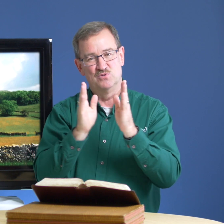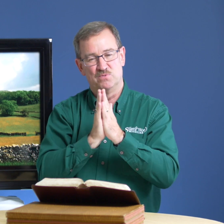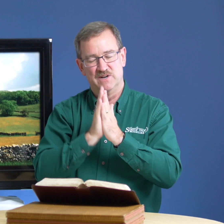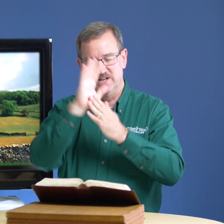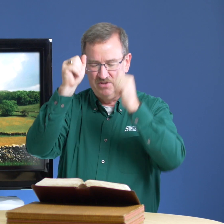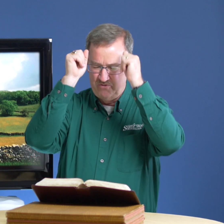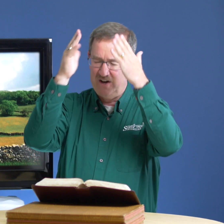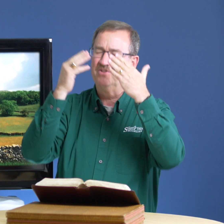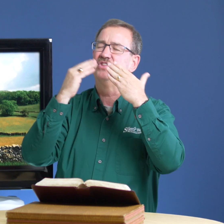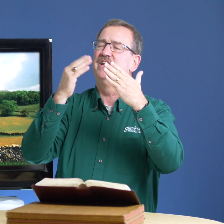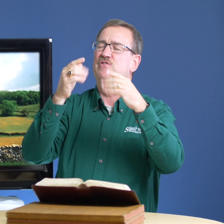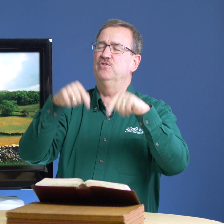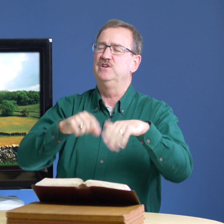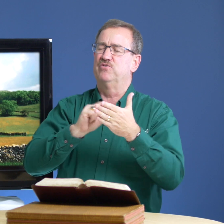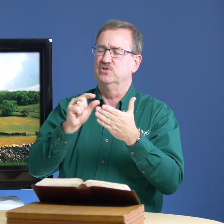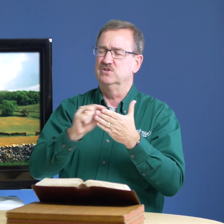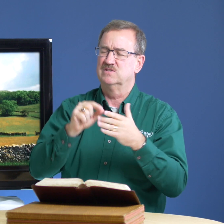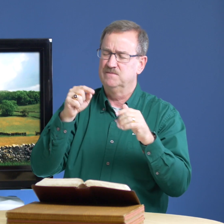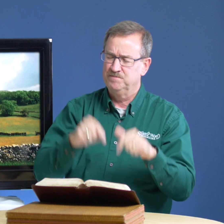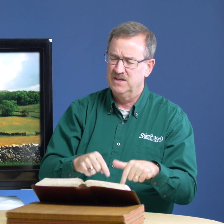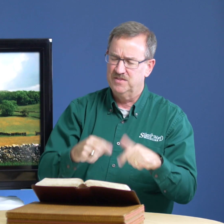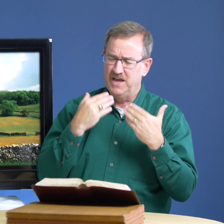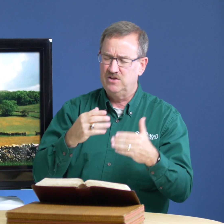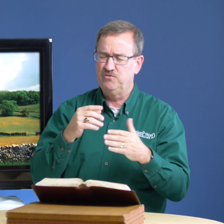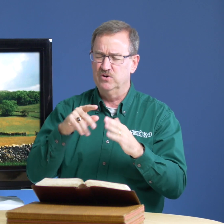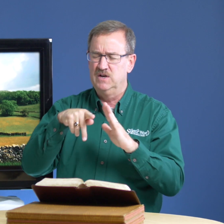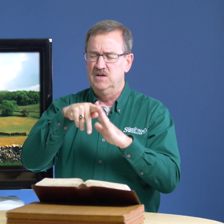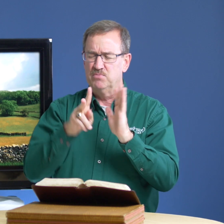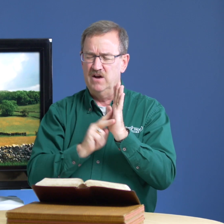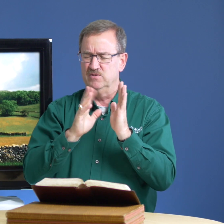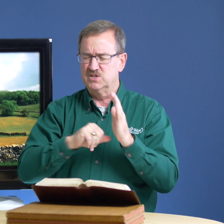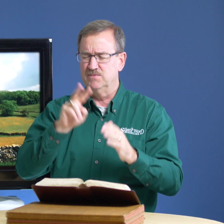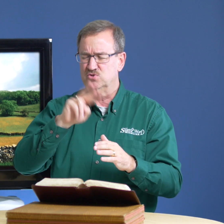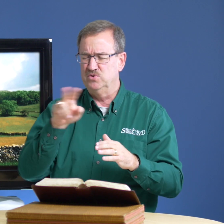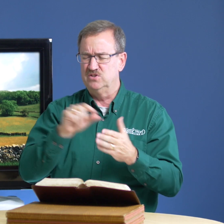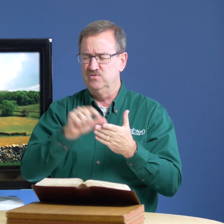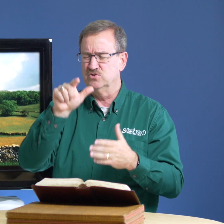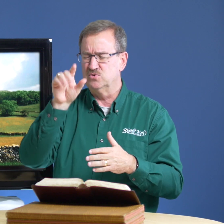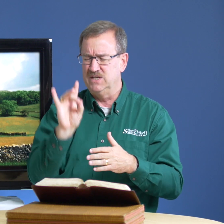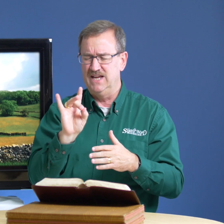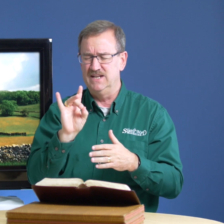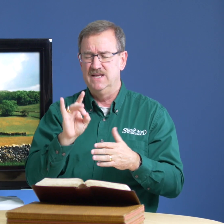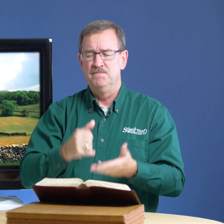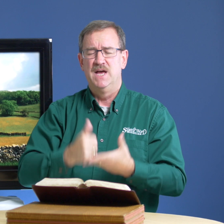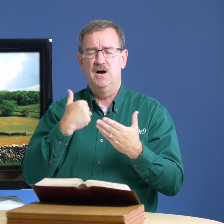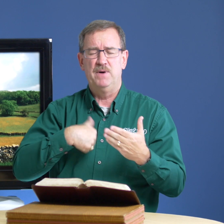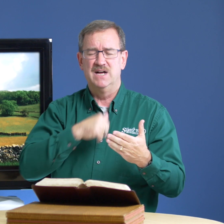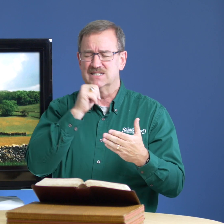with prayer heavenly father thank you for these verses thank you for proverbs chapter 22 verse 28 help us